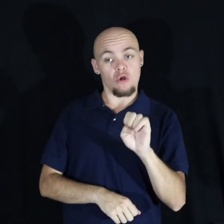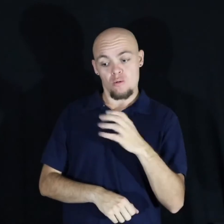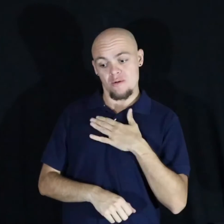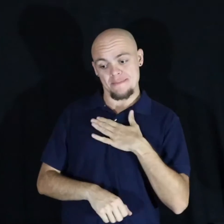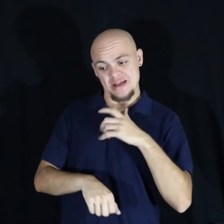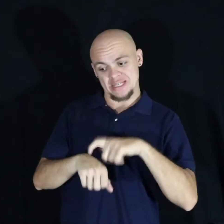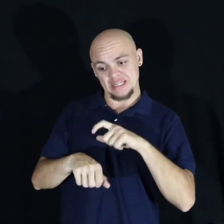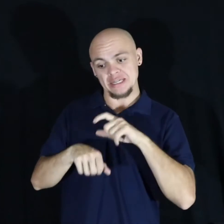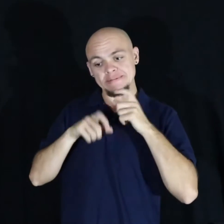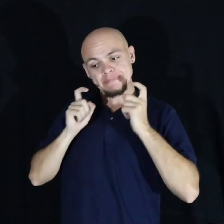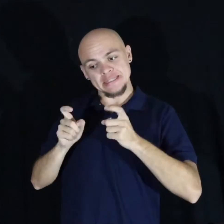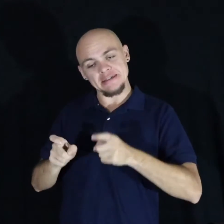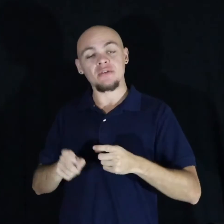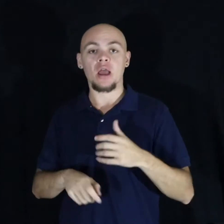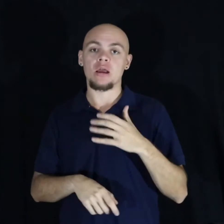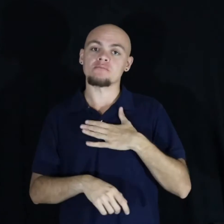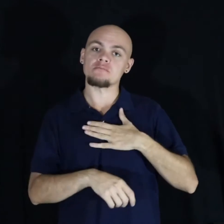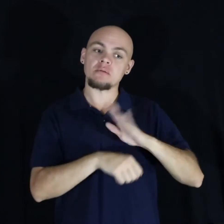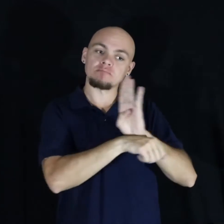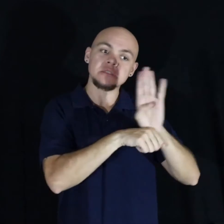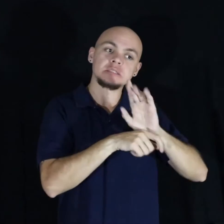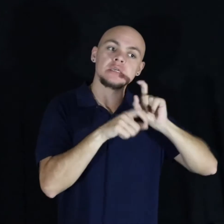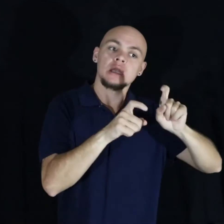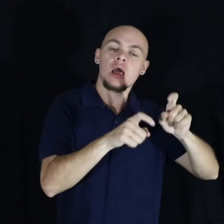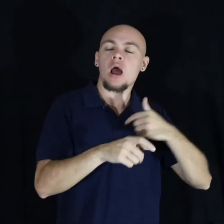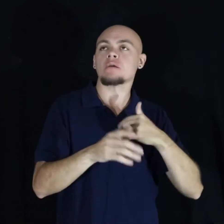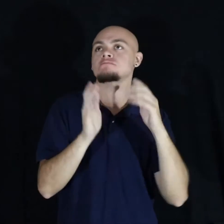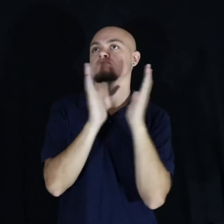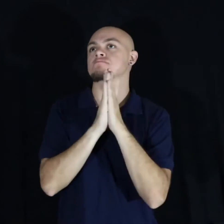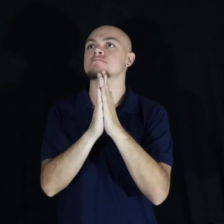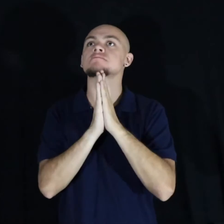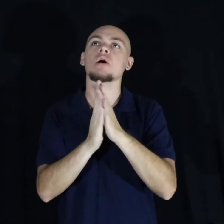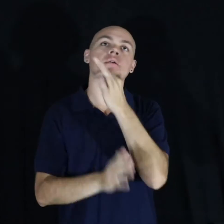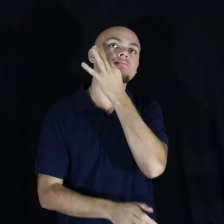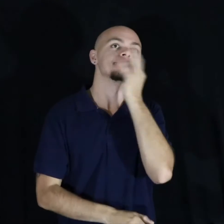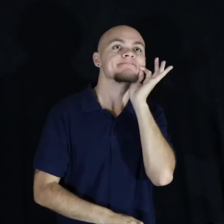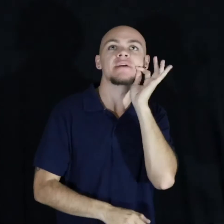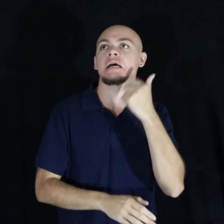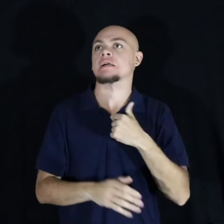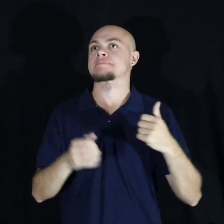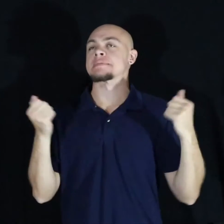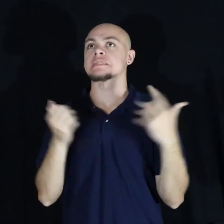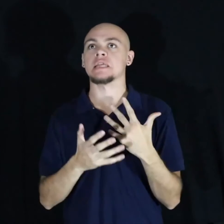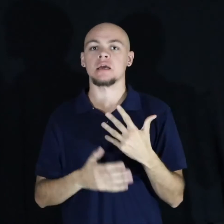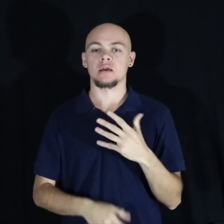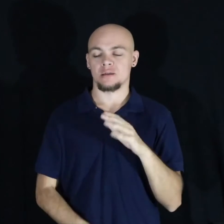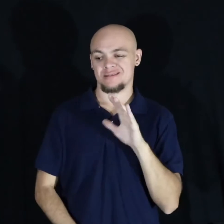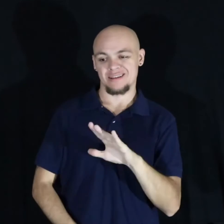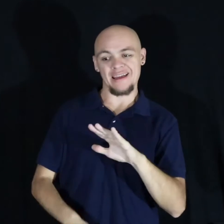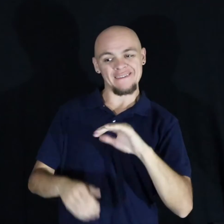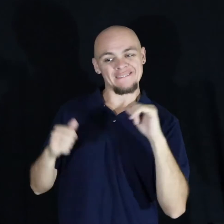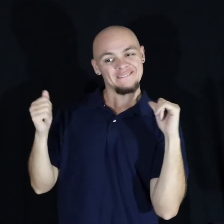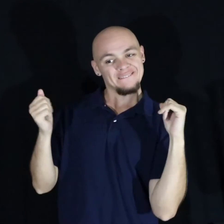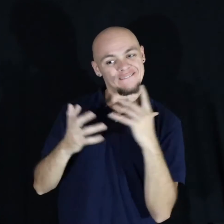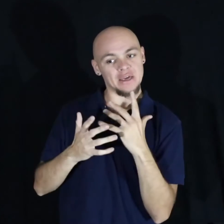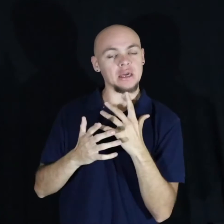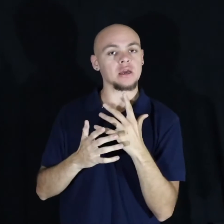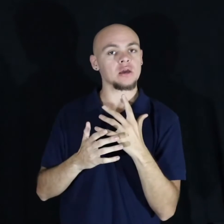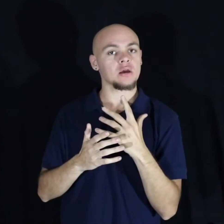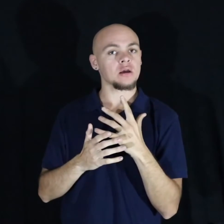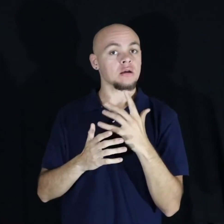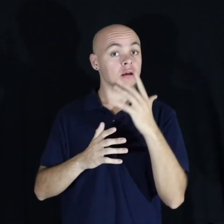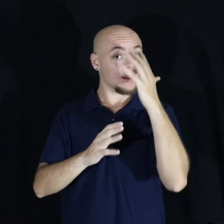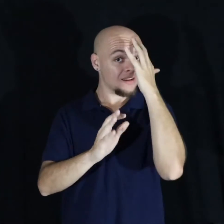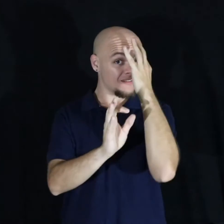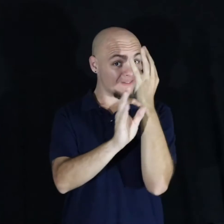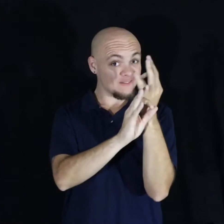my time. I'm fasting. I'm praying. I'm thinking about it. I'm scared. She said, fear and faith